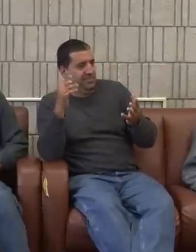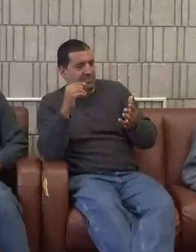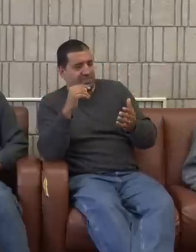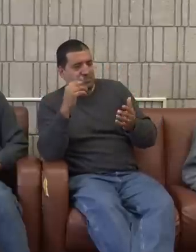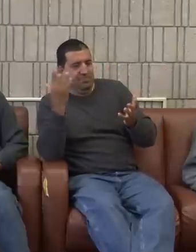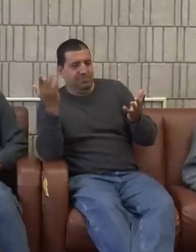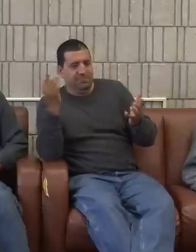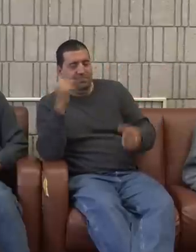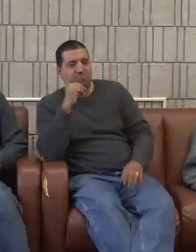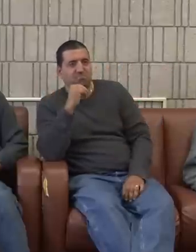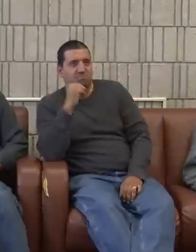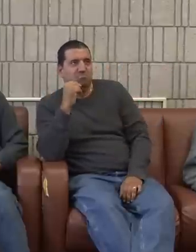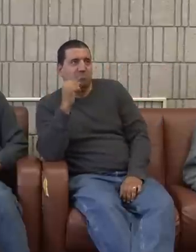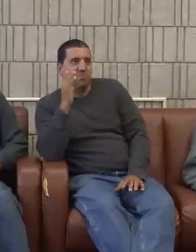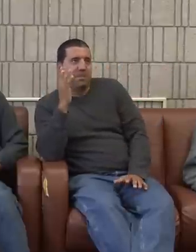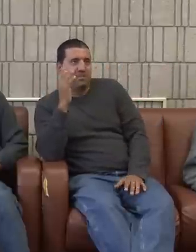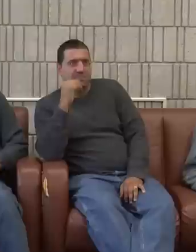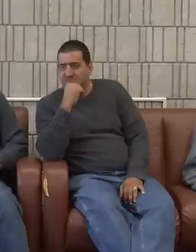everything would be very visual.